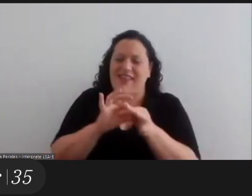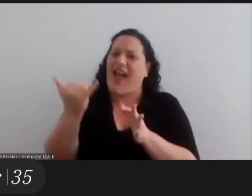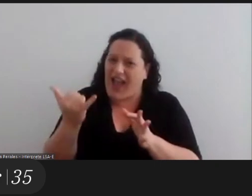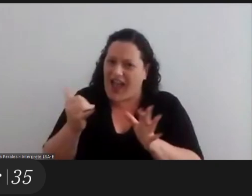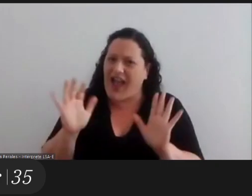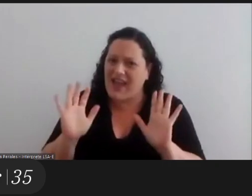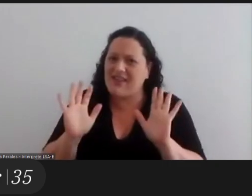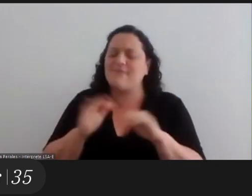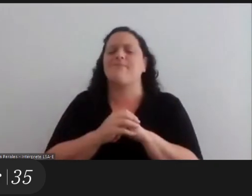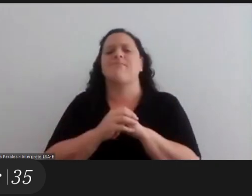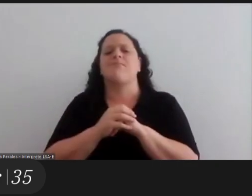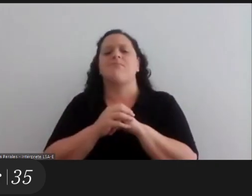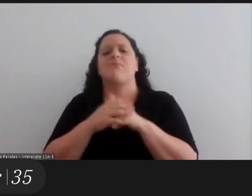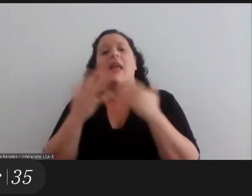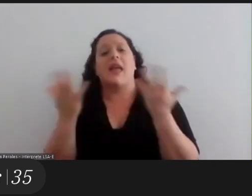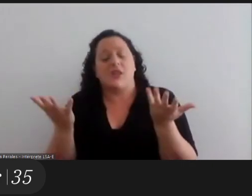in that sense